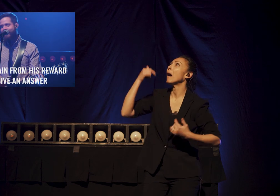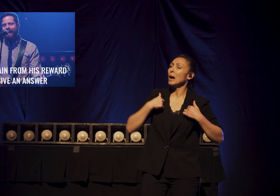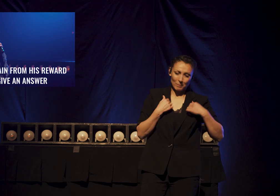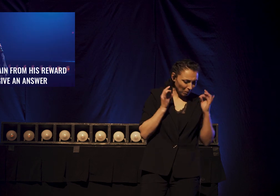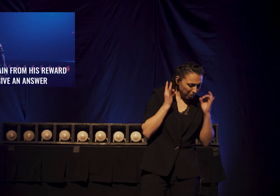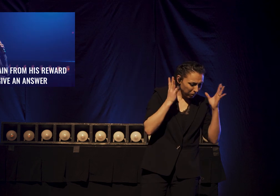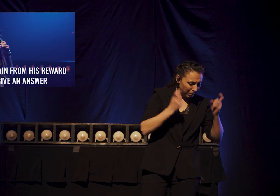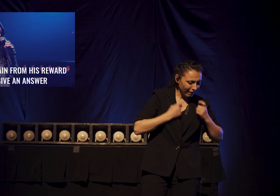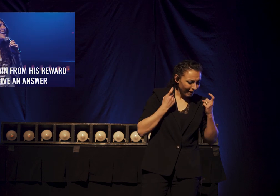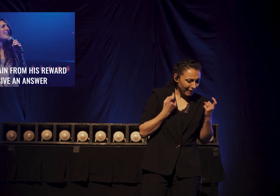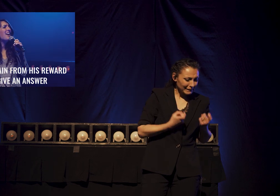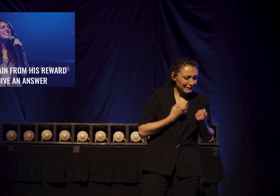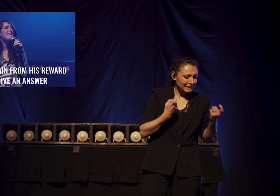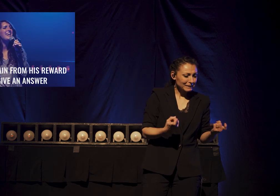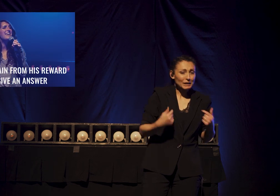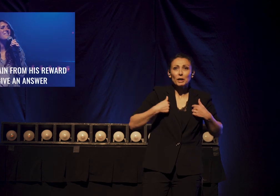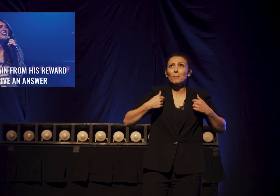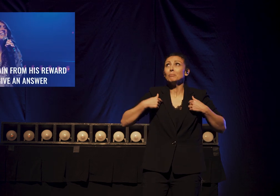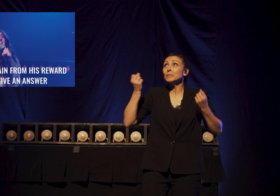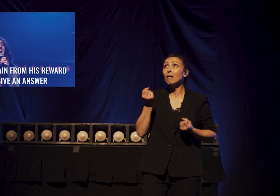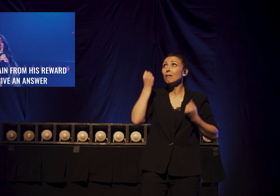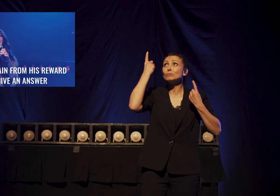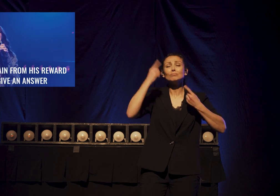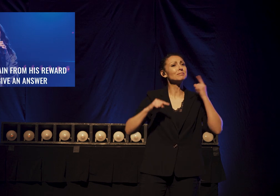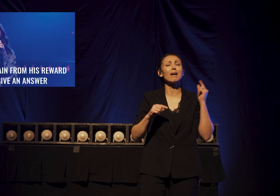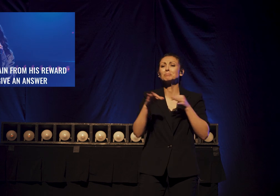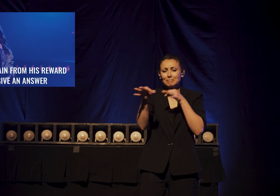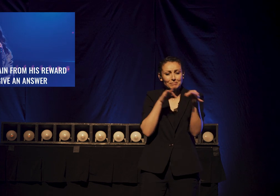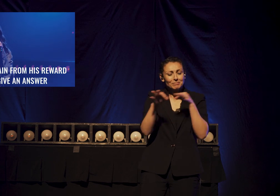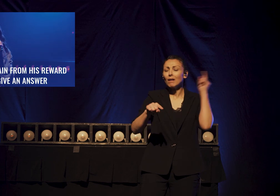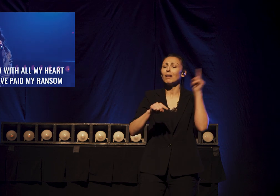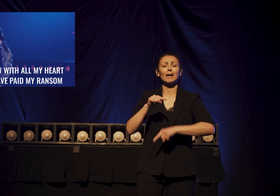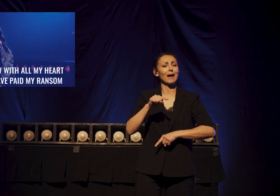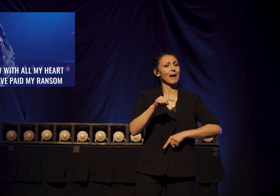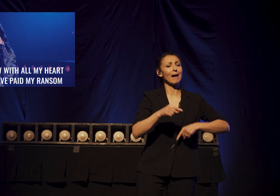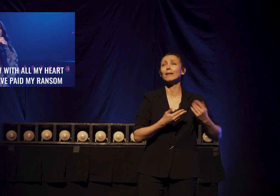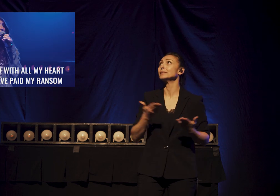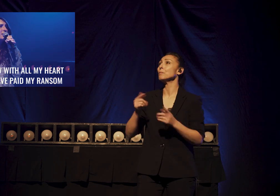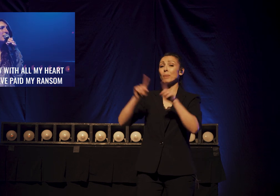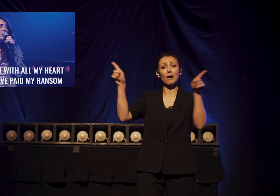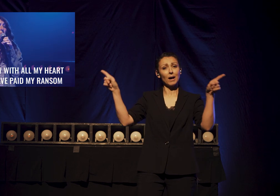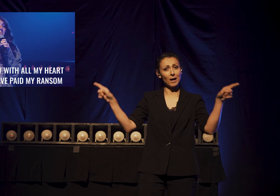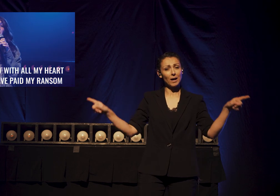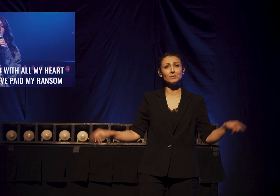I cannot give an answer. But